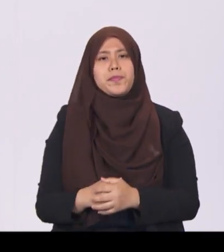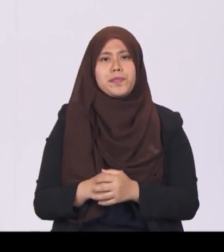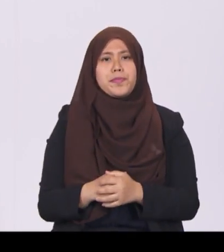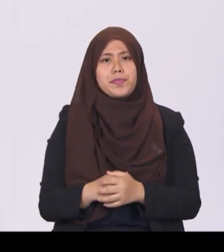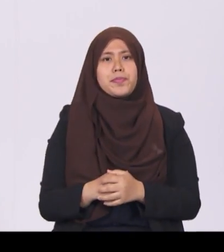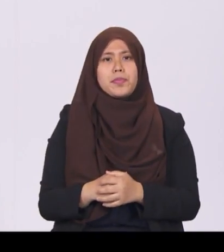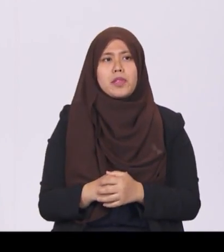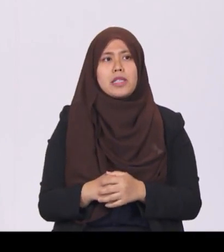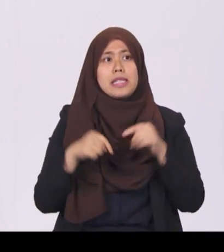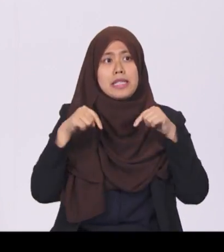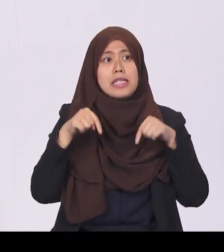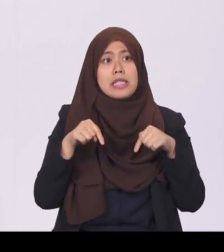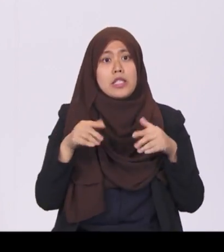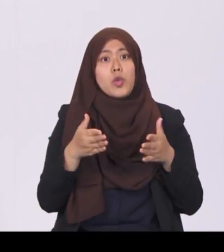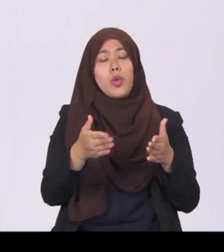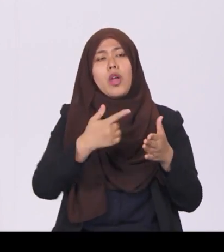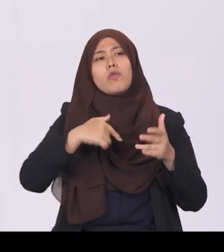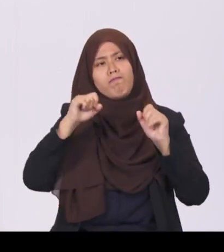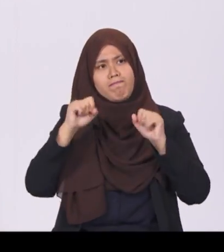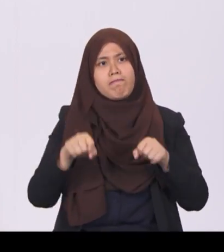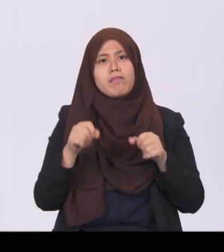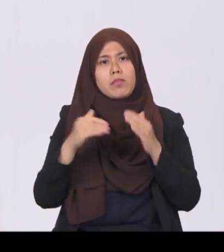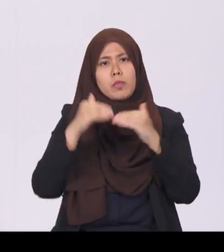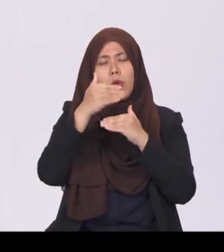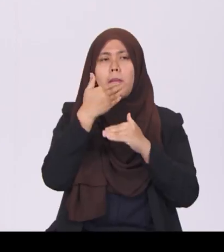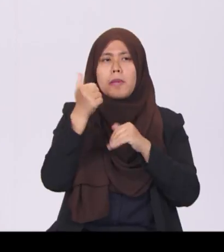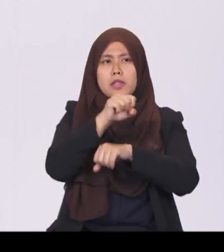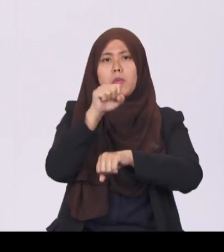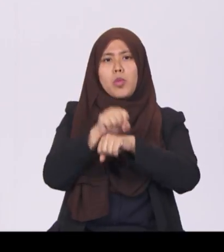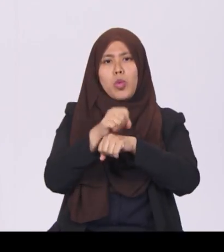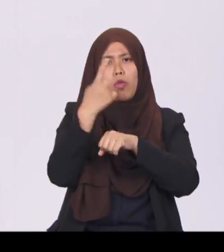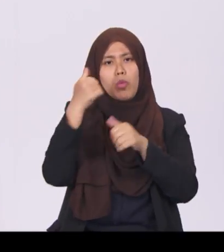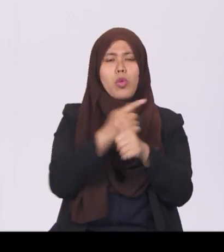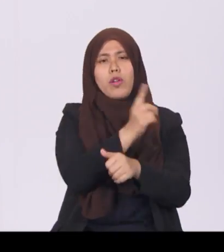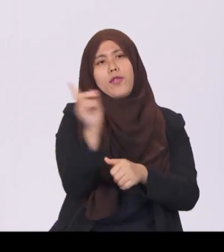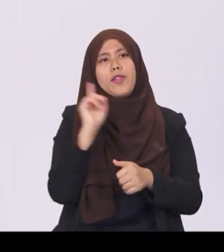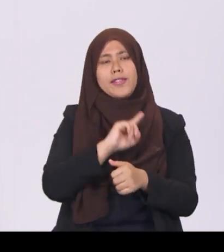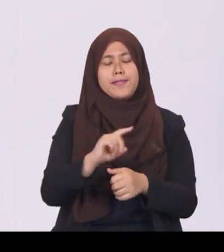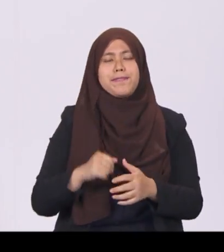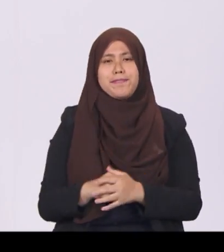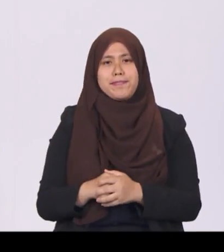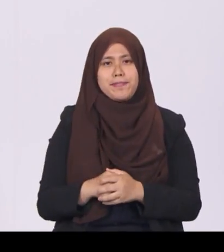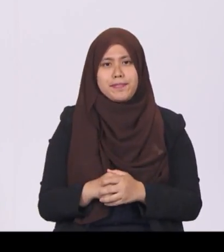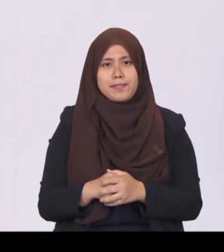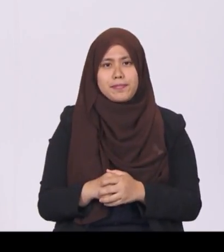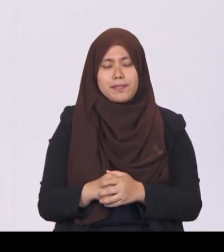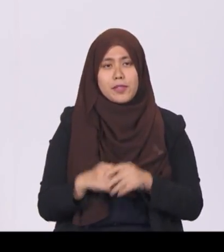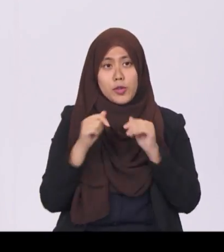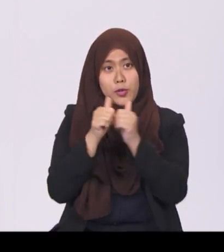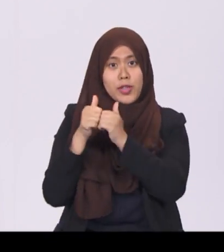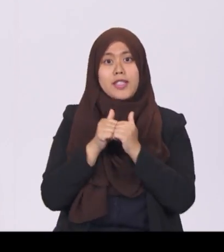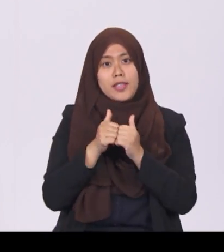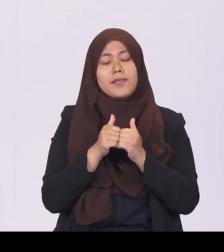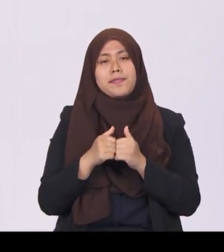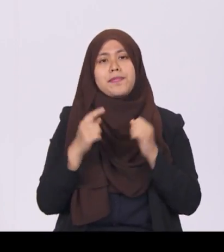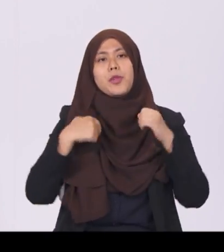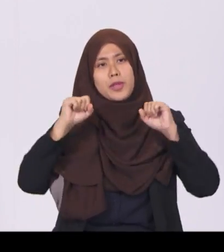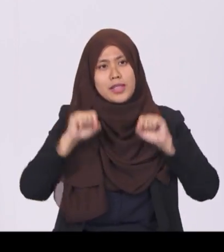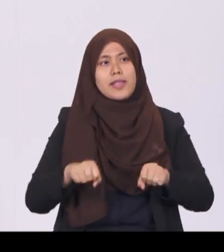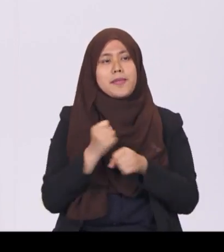This way, we can build a better Singapore for everyone. Together, we can make a better future